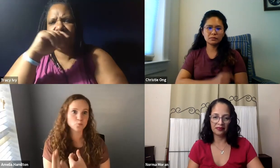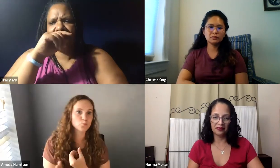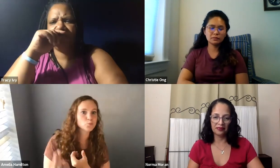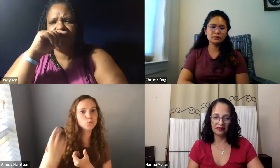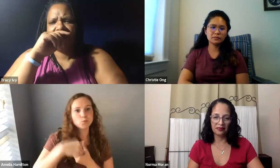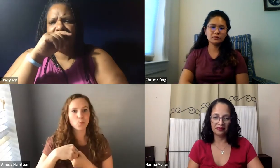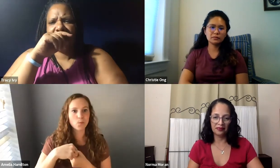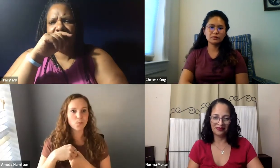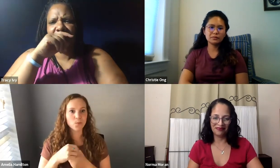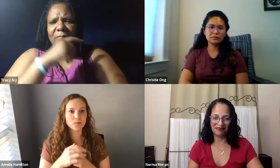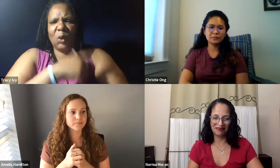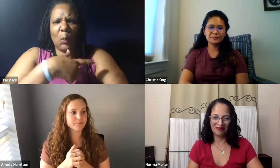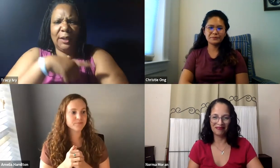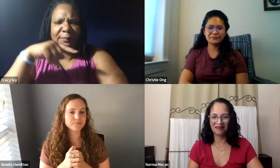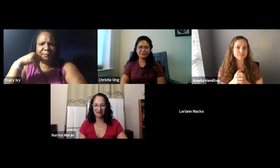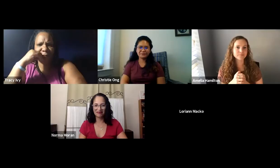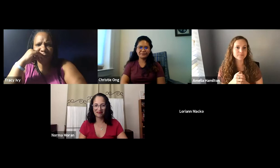Are there individual chapters in each state?